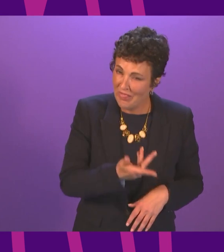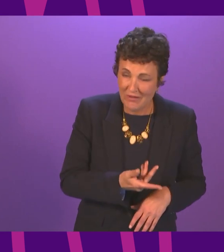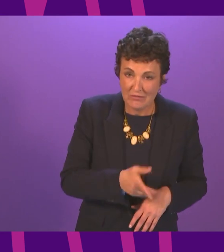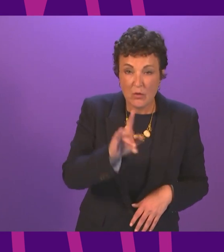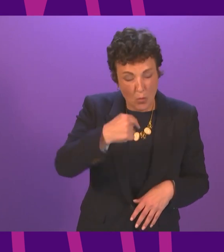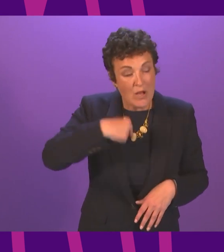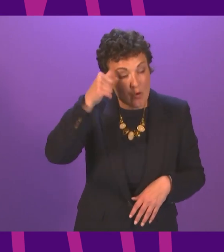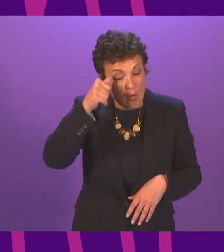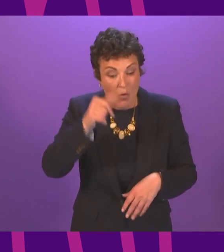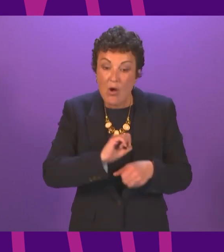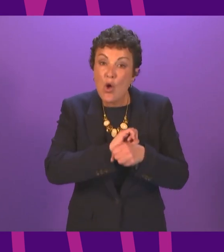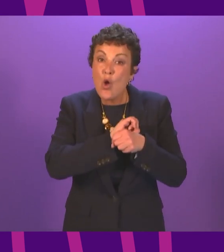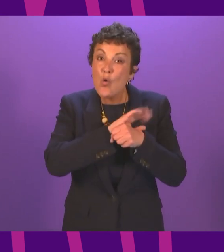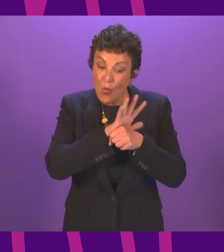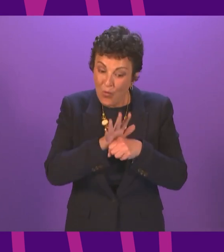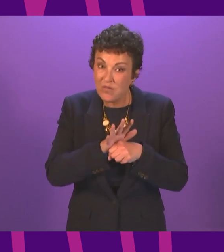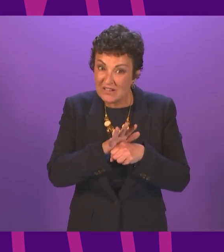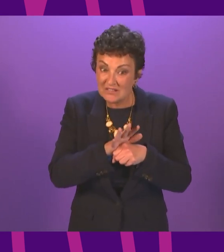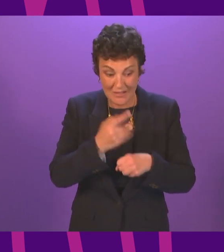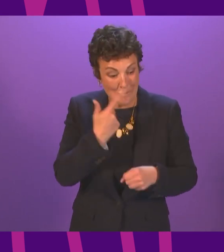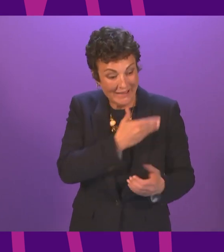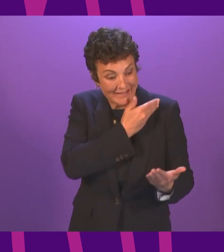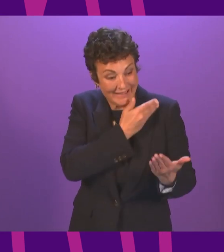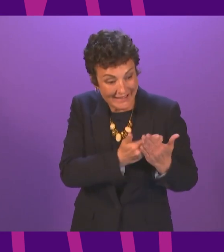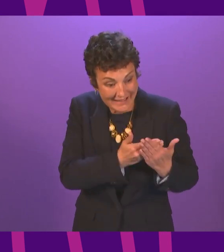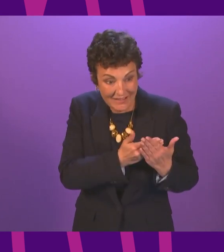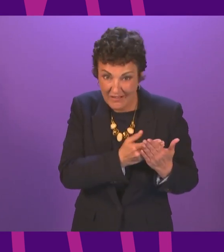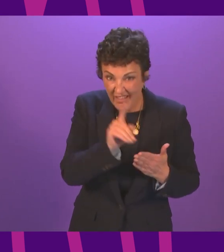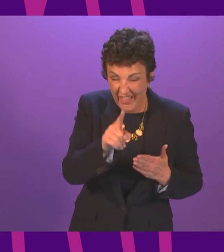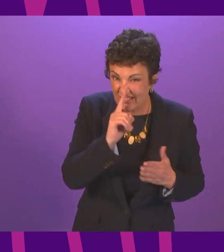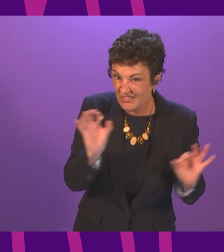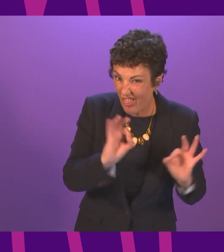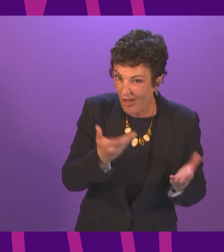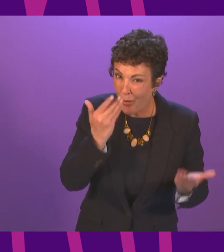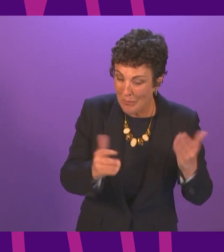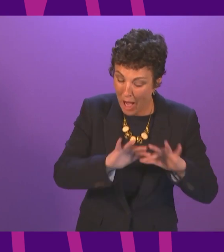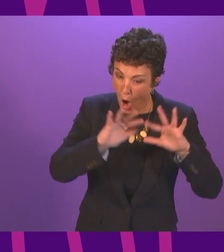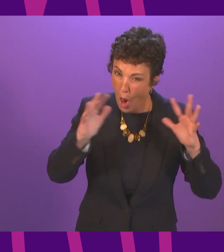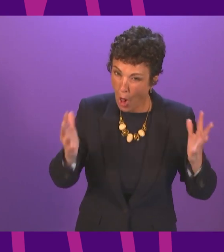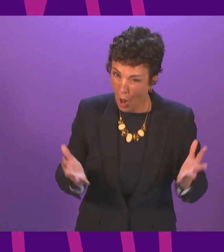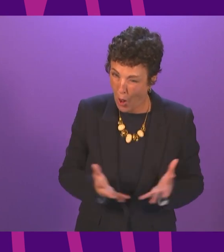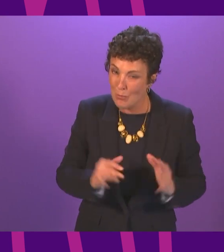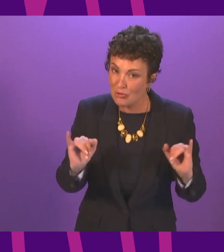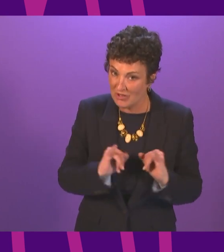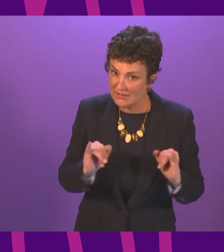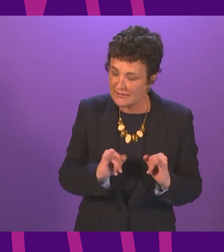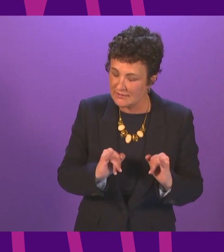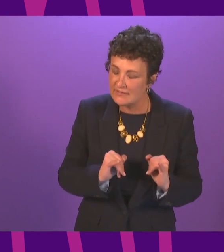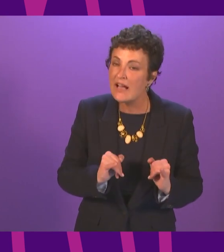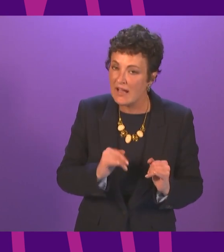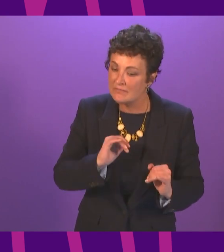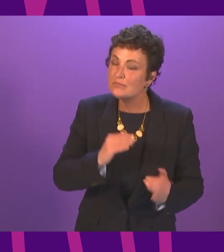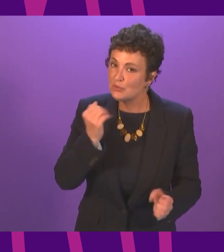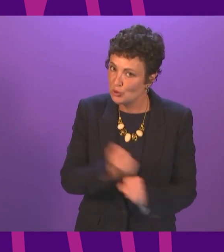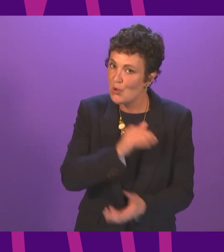Covid look like a walk in the park we have to act now thank you thank